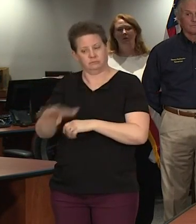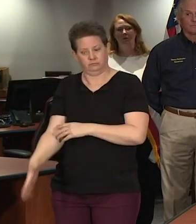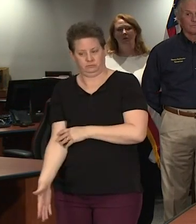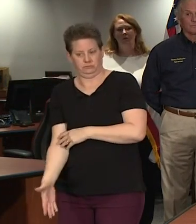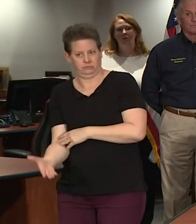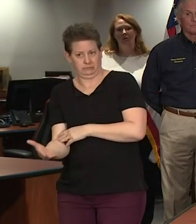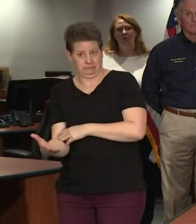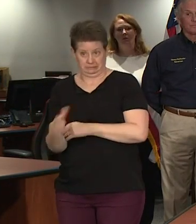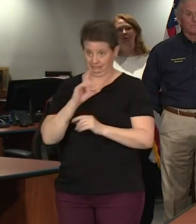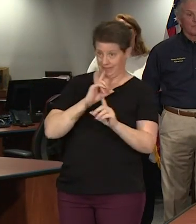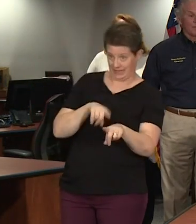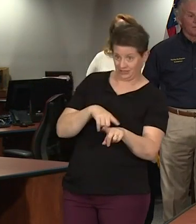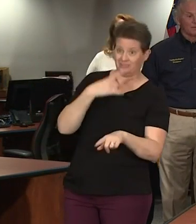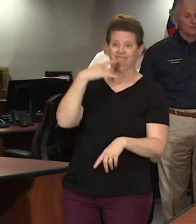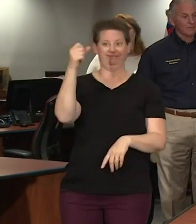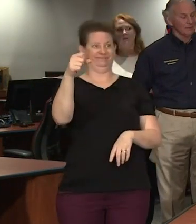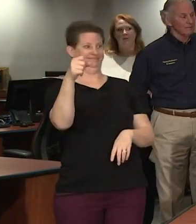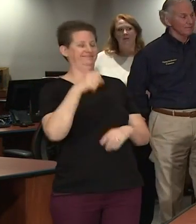Does that answer your question?